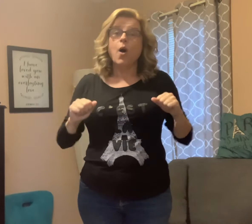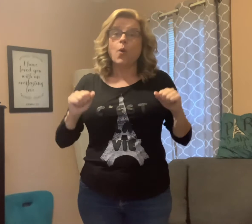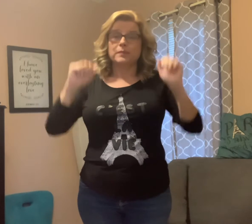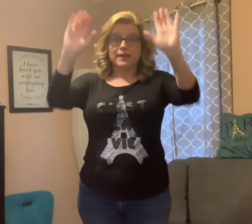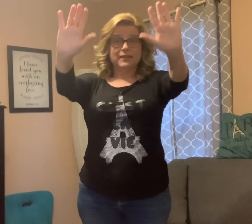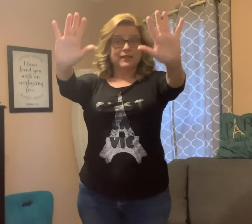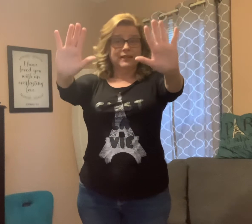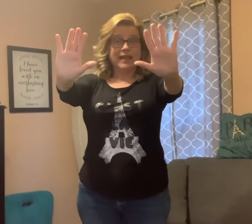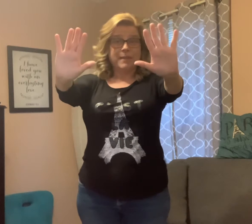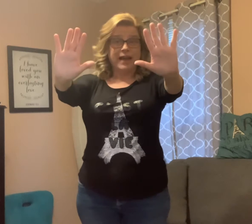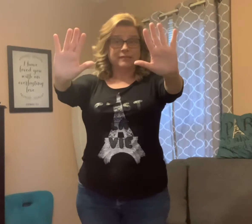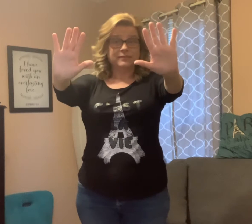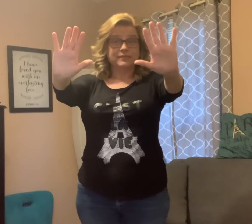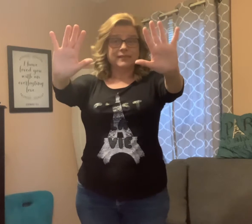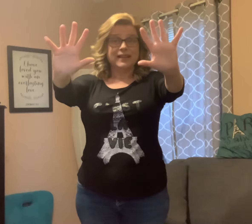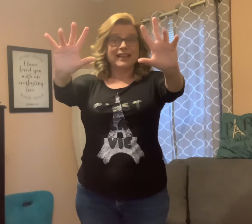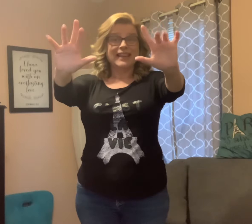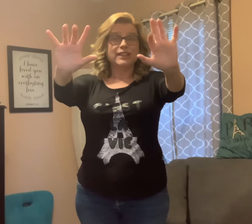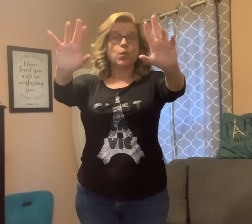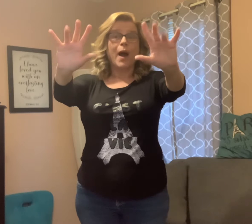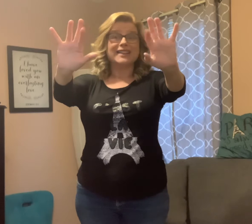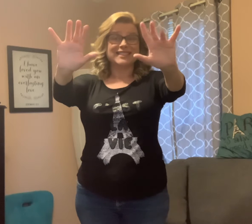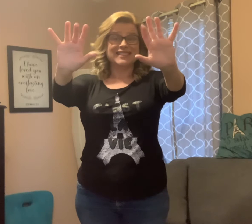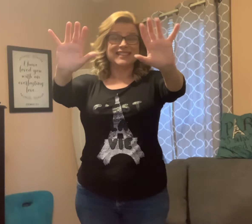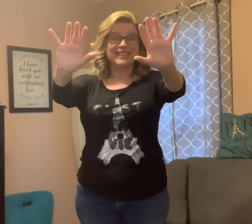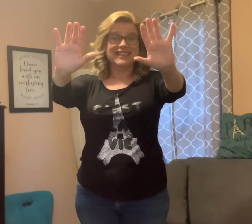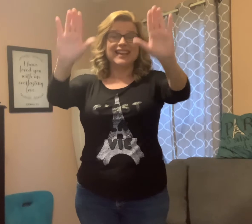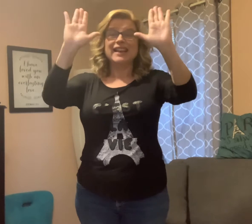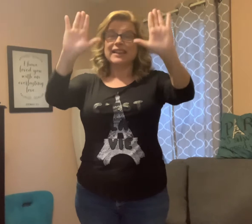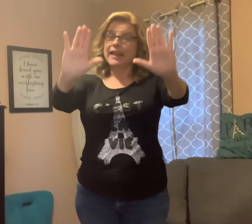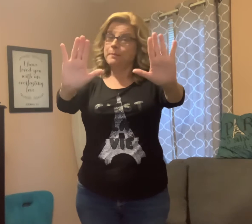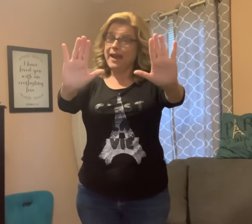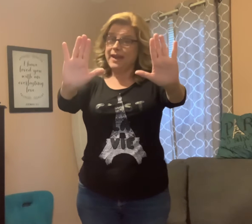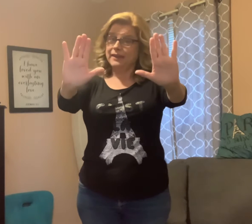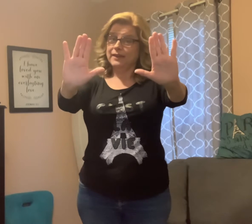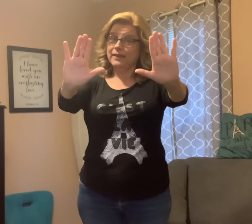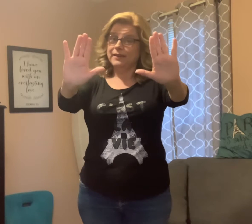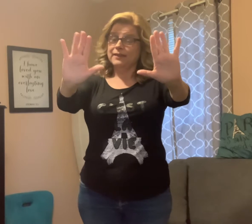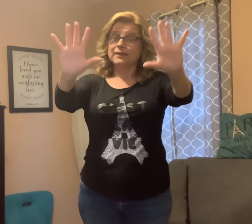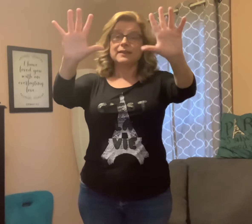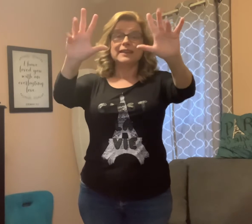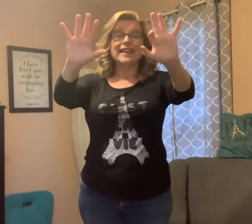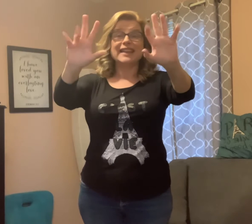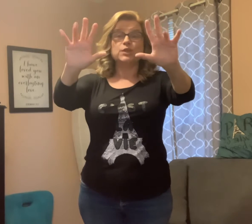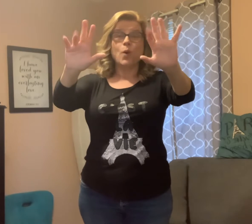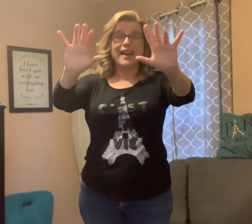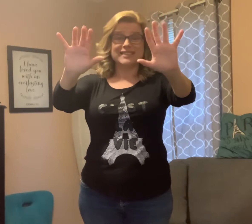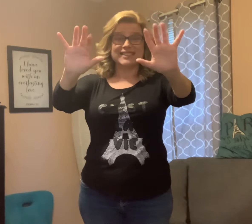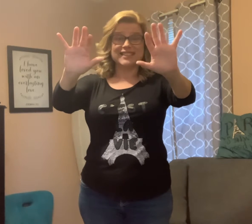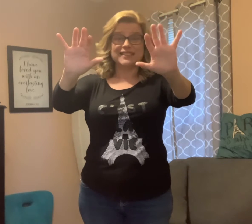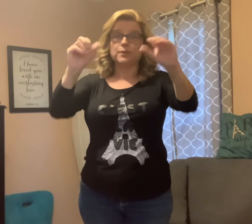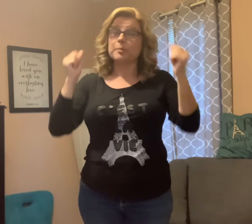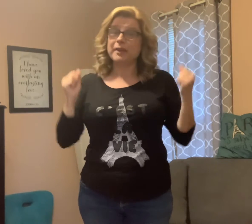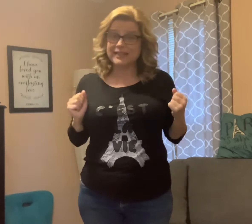Oh. Les mains. Les doites. Les mains. Les doites. Repétez.